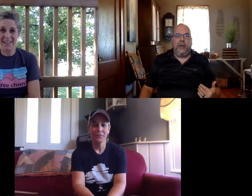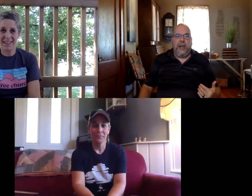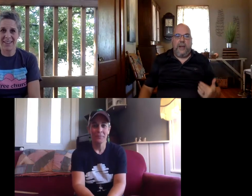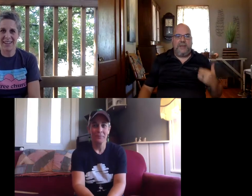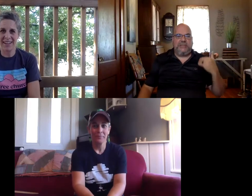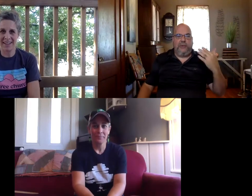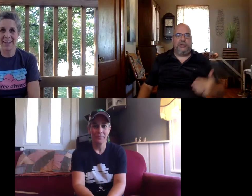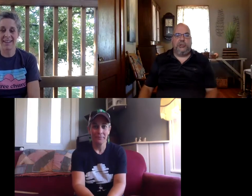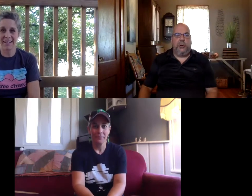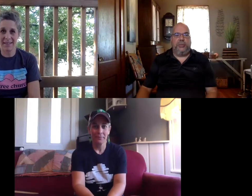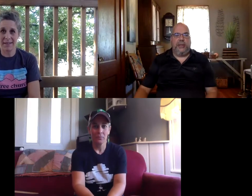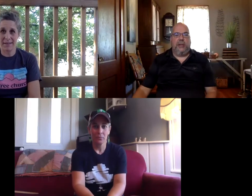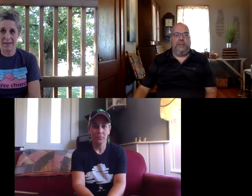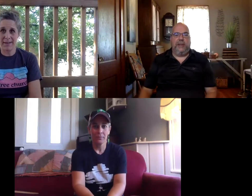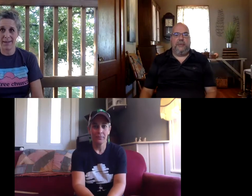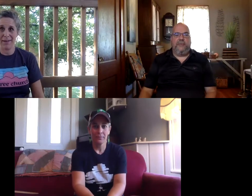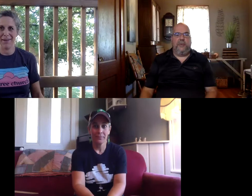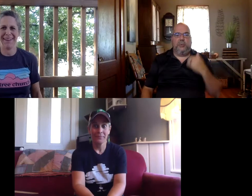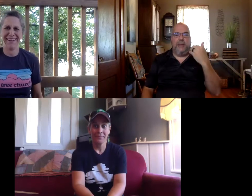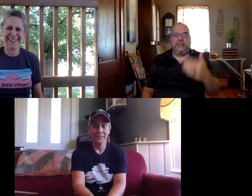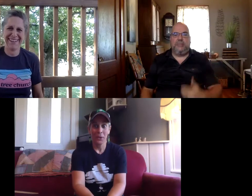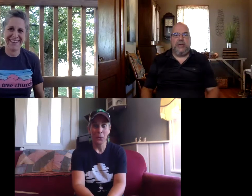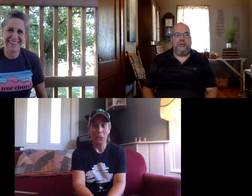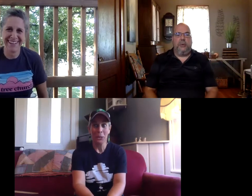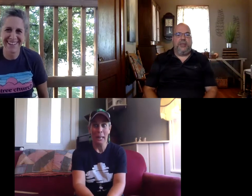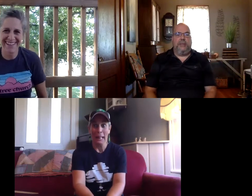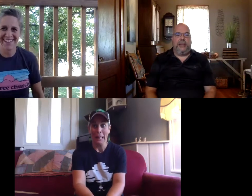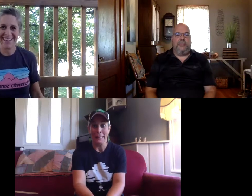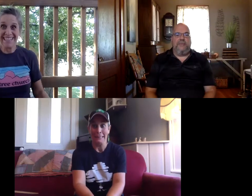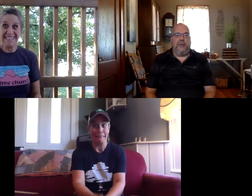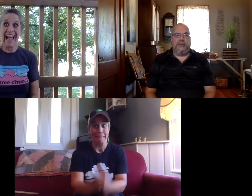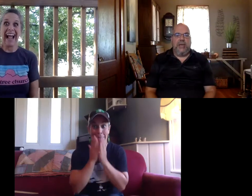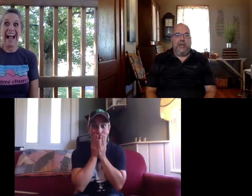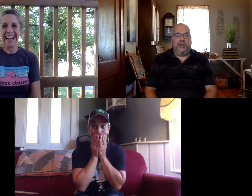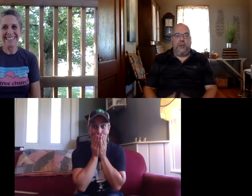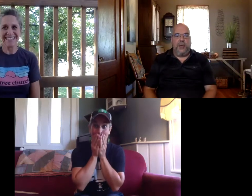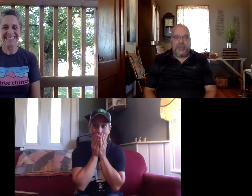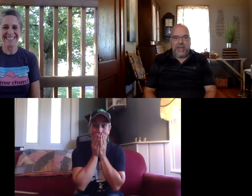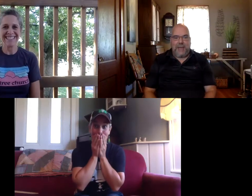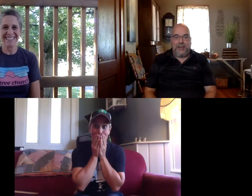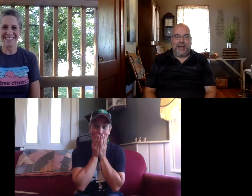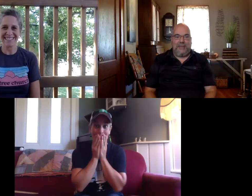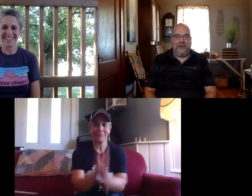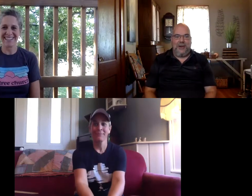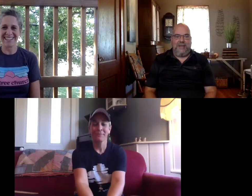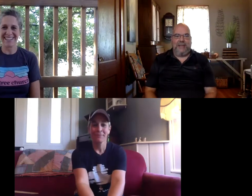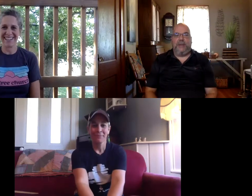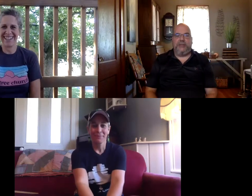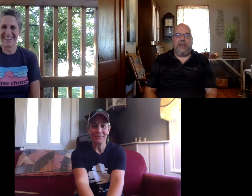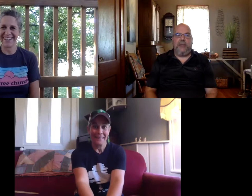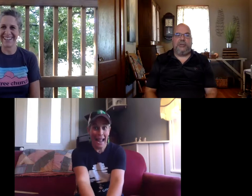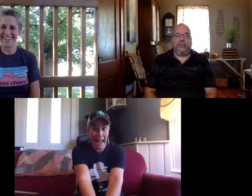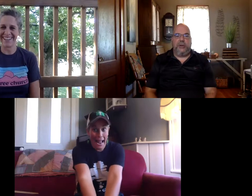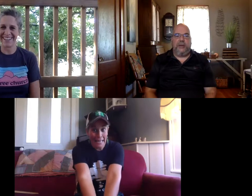over uh miss tiff why don't you do the whole thing completely through for us we'll let miss a million do the whole thing completely through for us do it with them look at them they're nervous